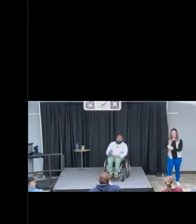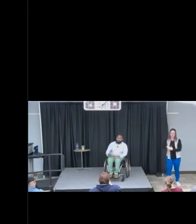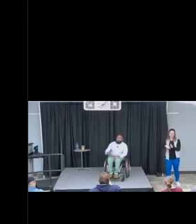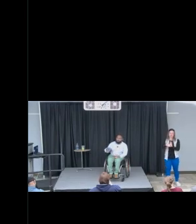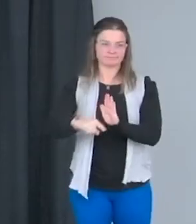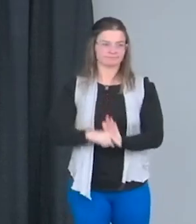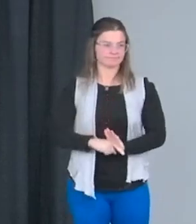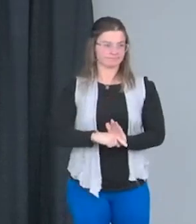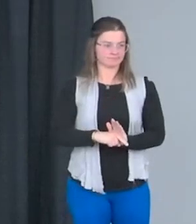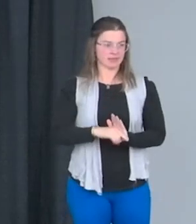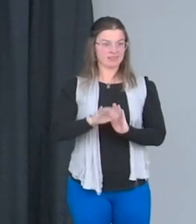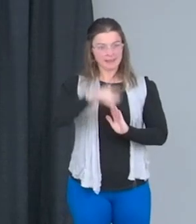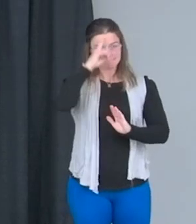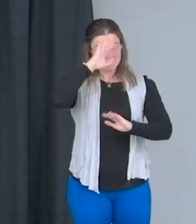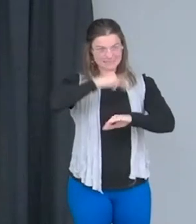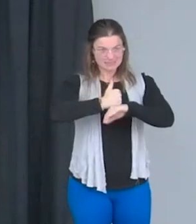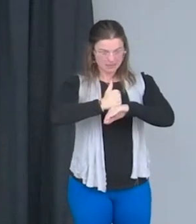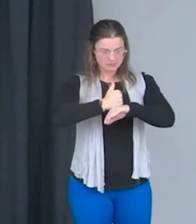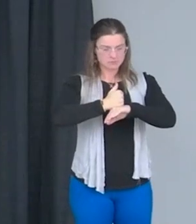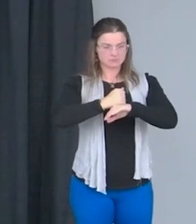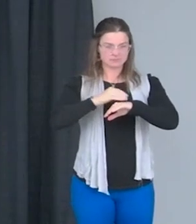ultimately led to my faith.